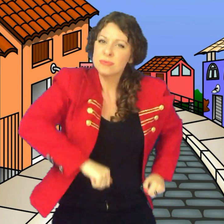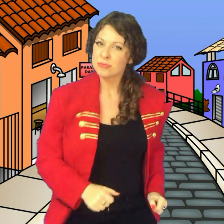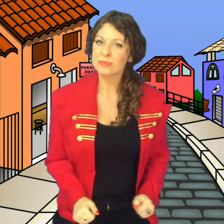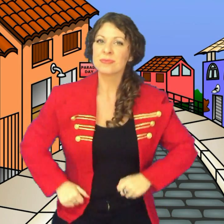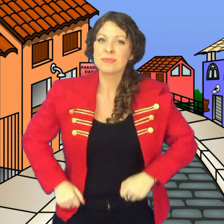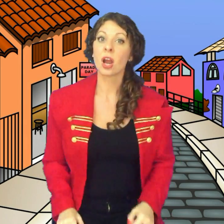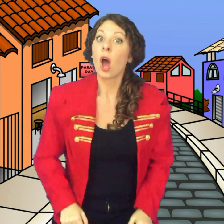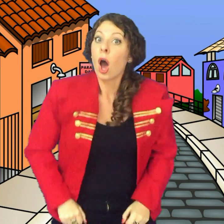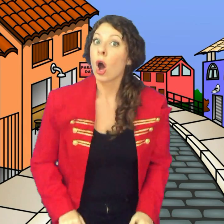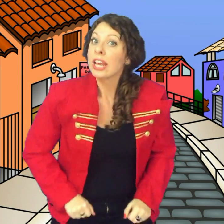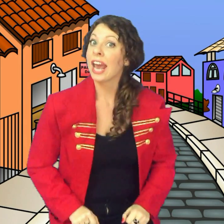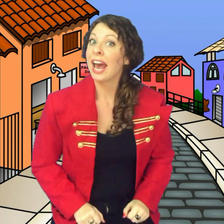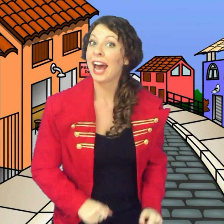Oh yeah